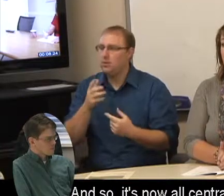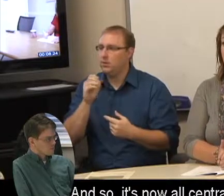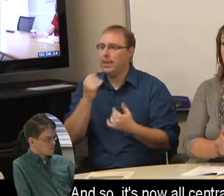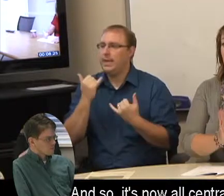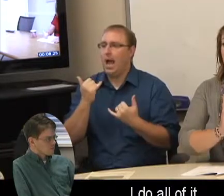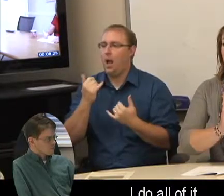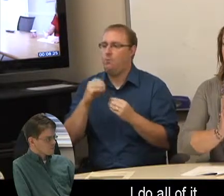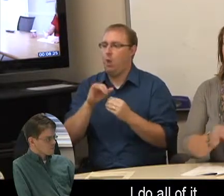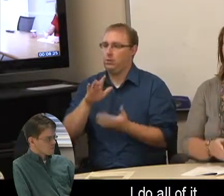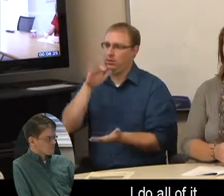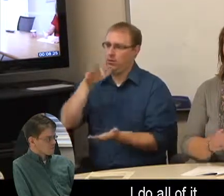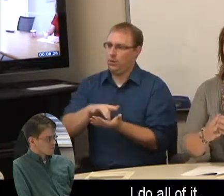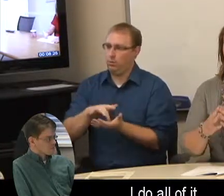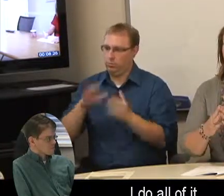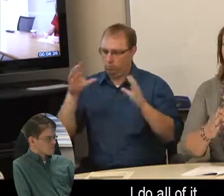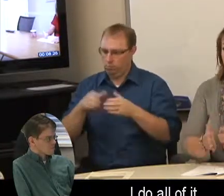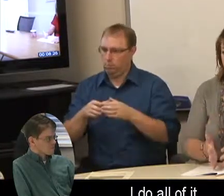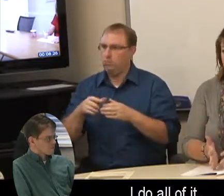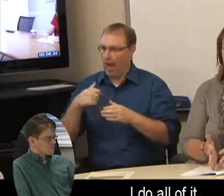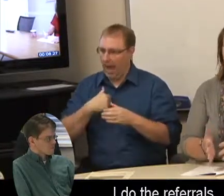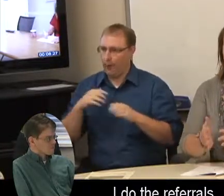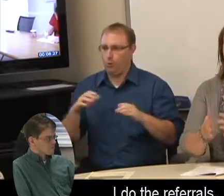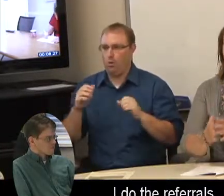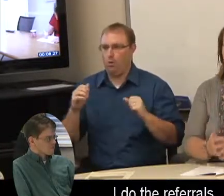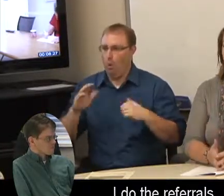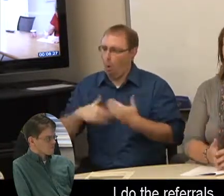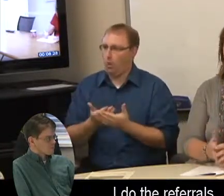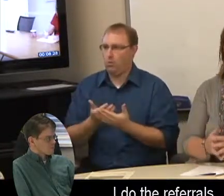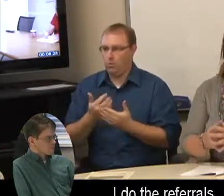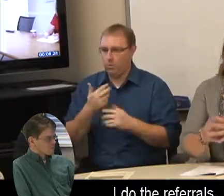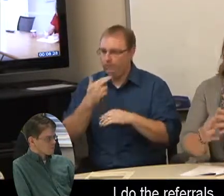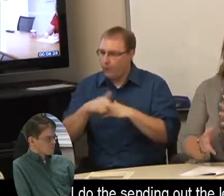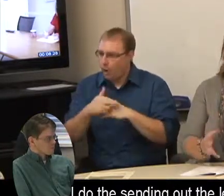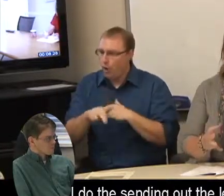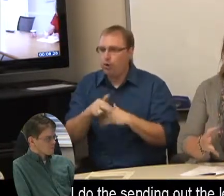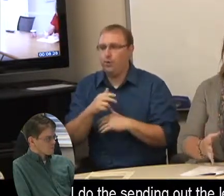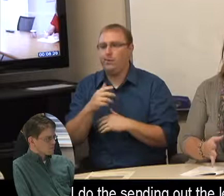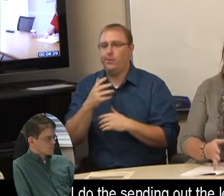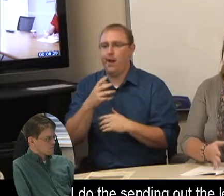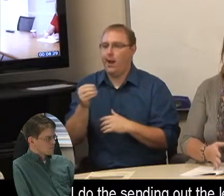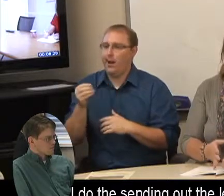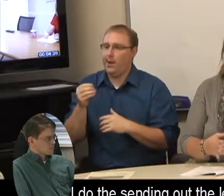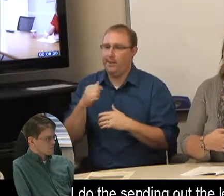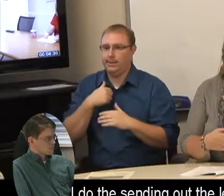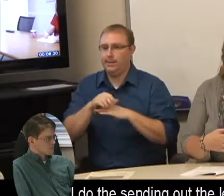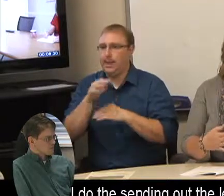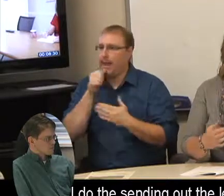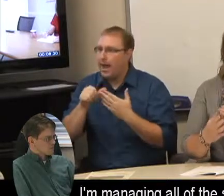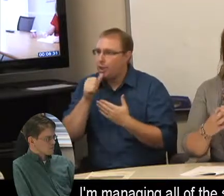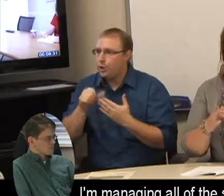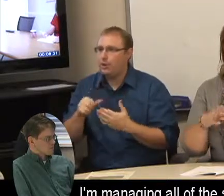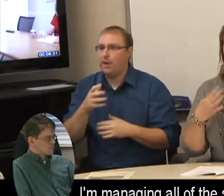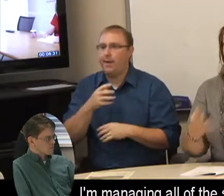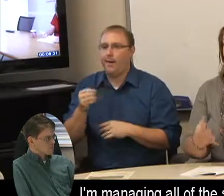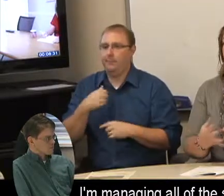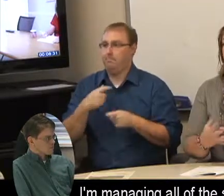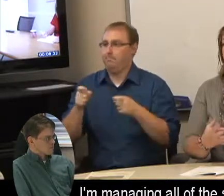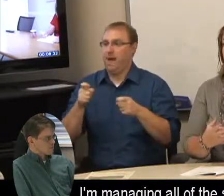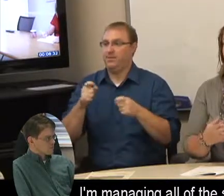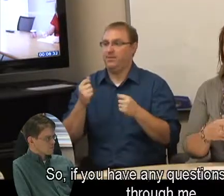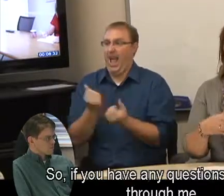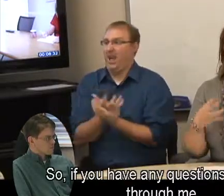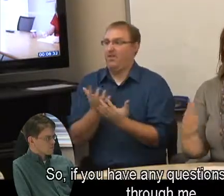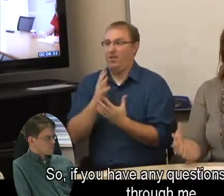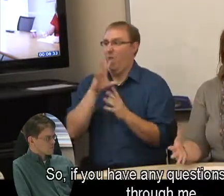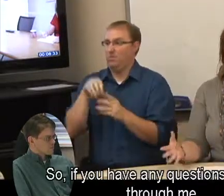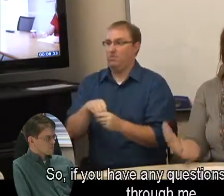centralized, and I do all of it. I do the referrals. I do the send out the letters. I'm managing all of